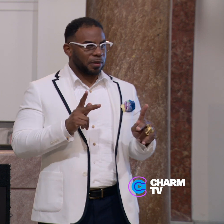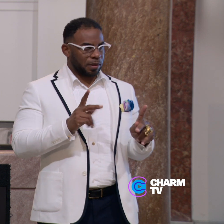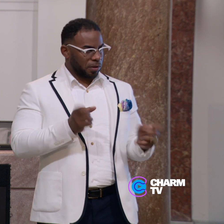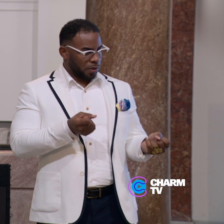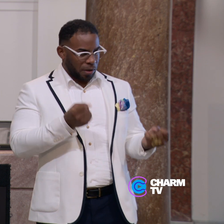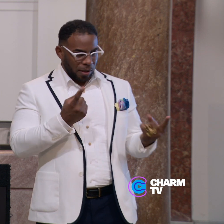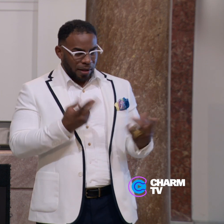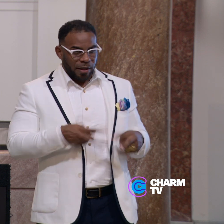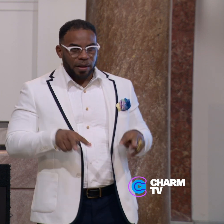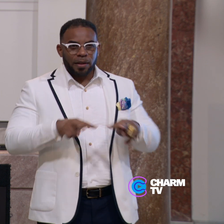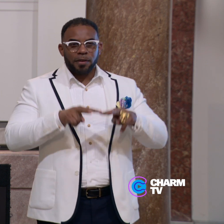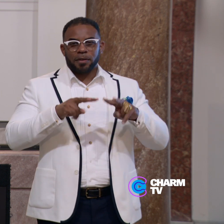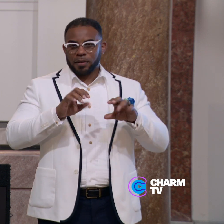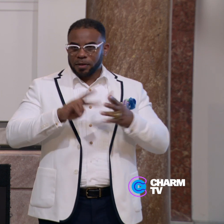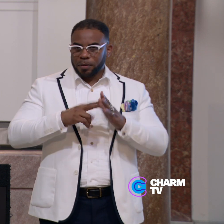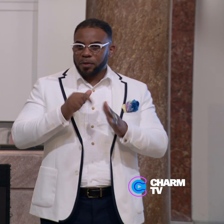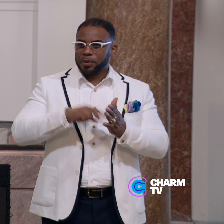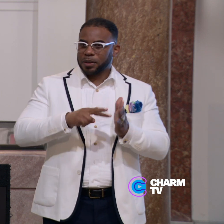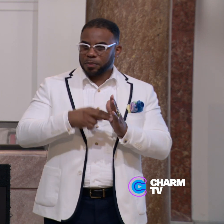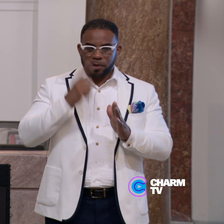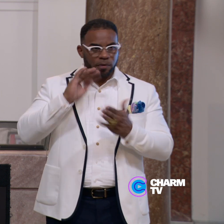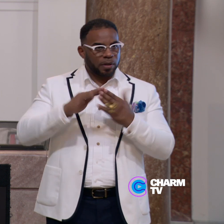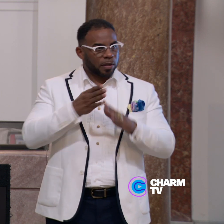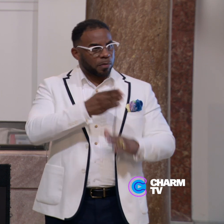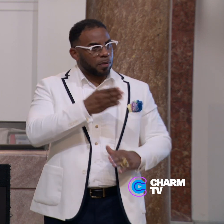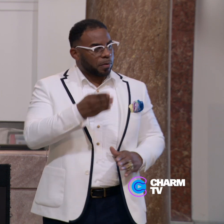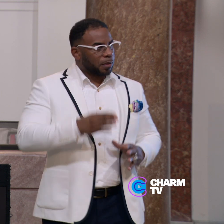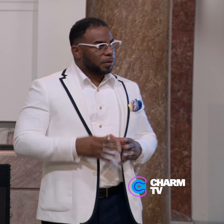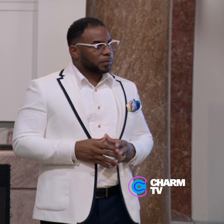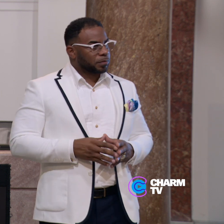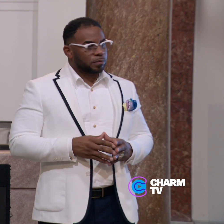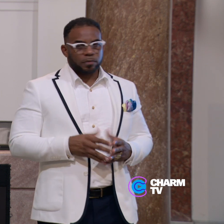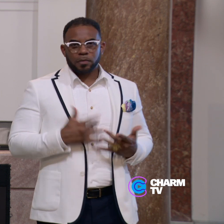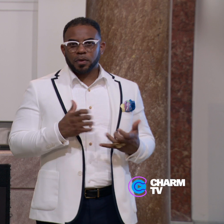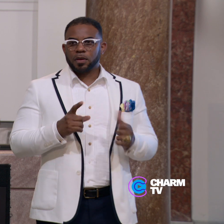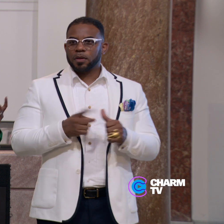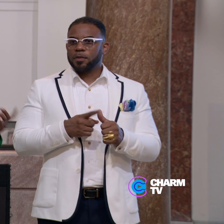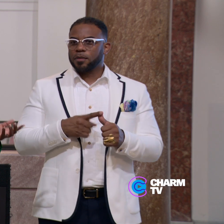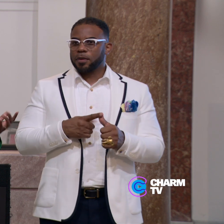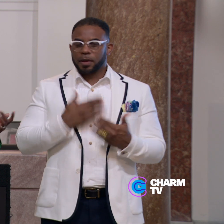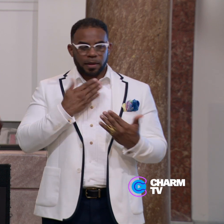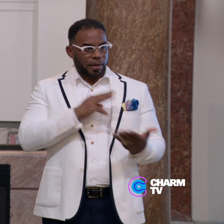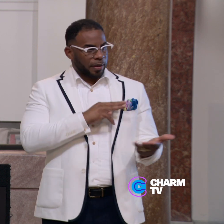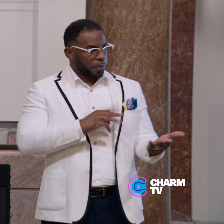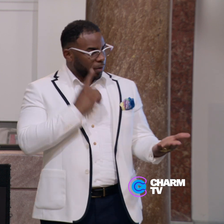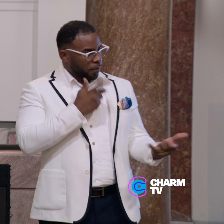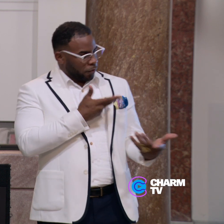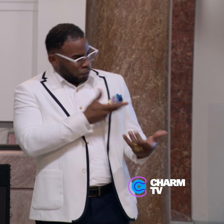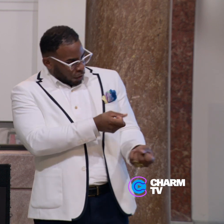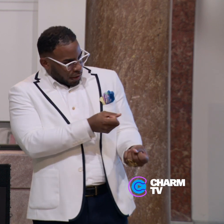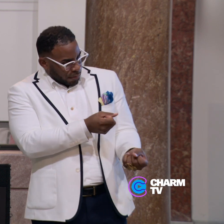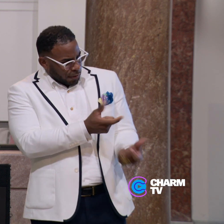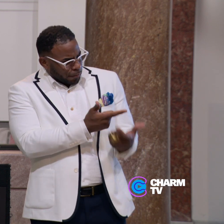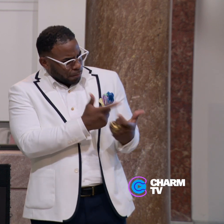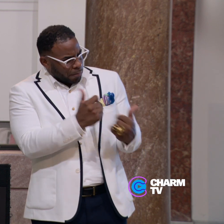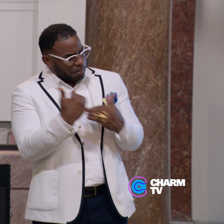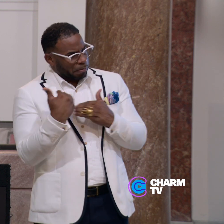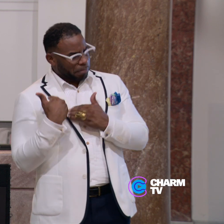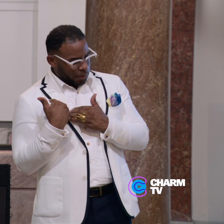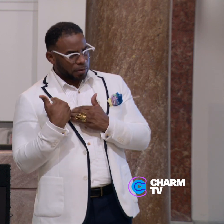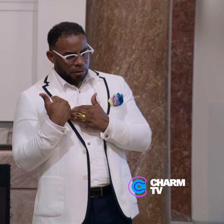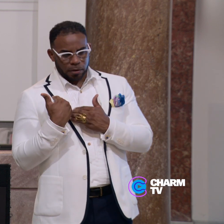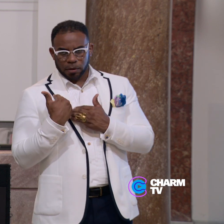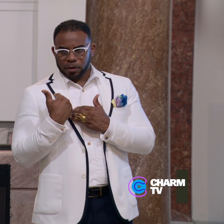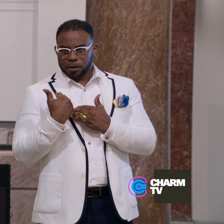understand the value in the meaning of what this meant for the city of Baltimore. I want to first thank the mayor for trusting me with such a large position